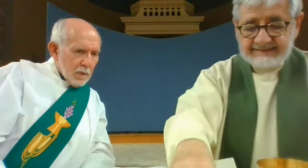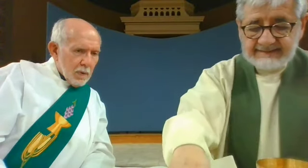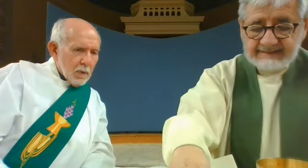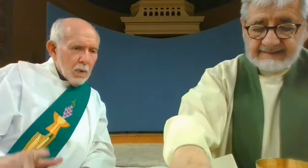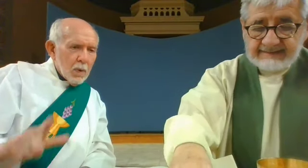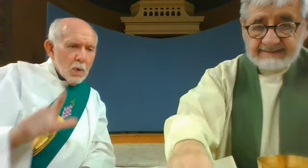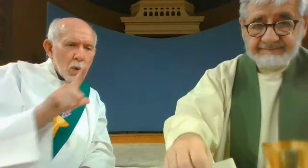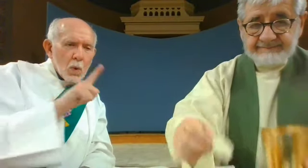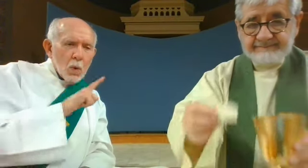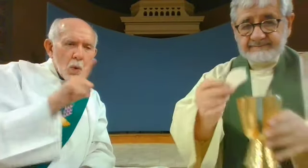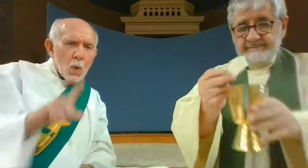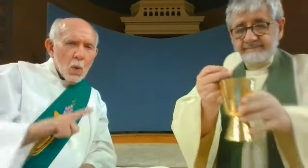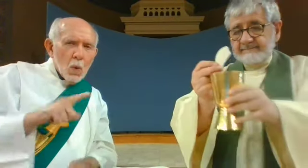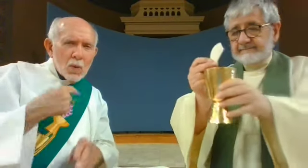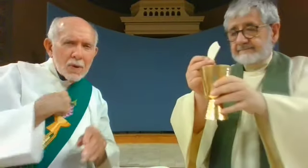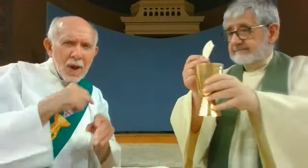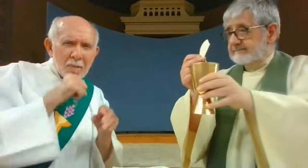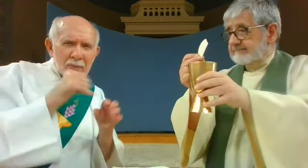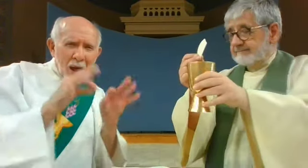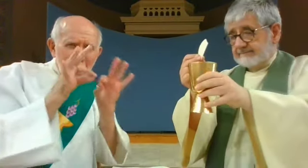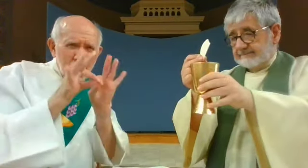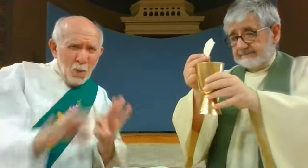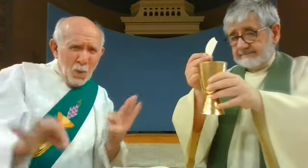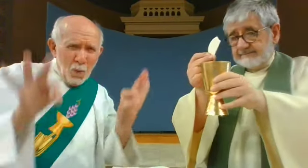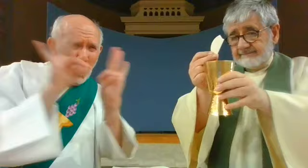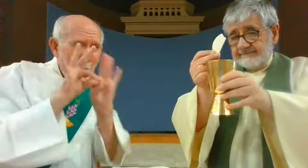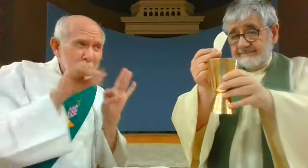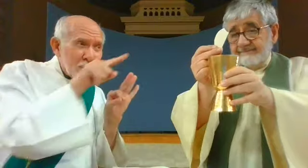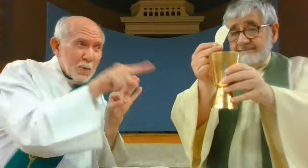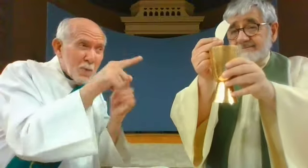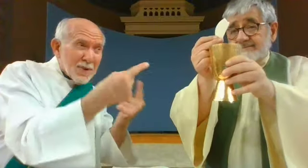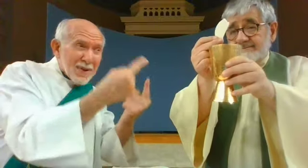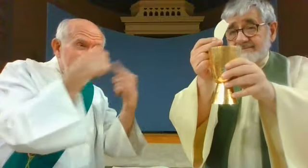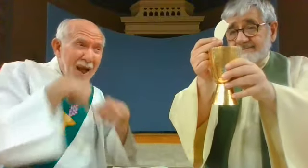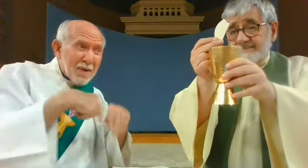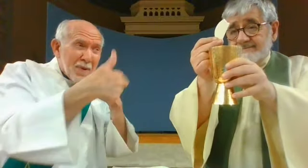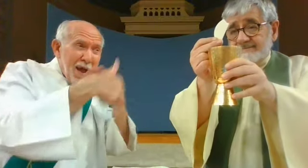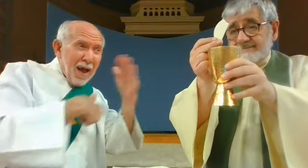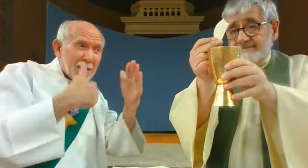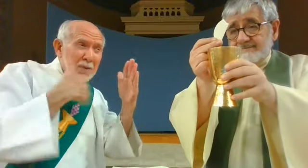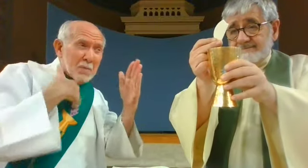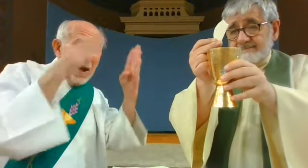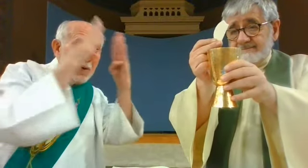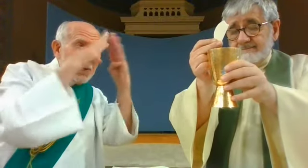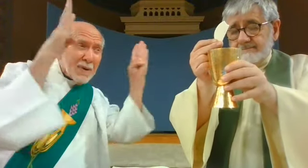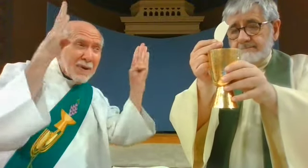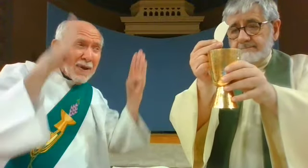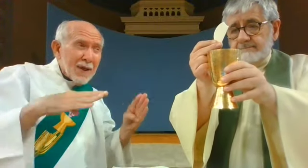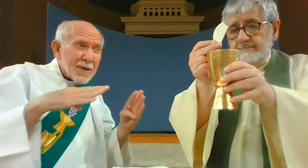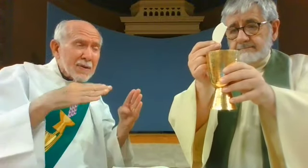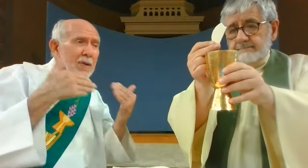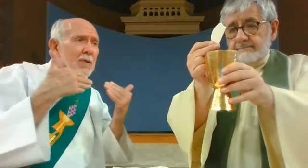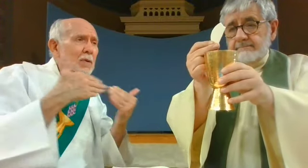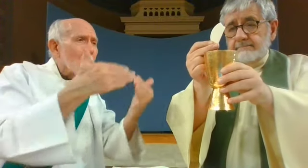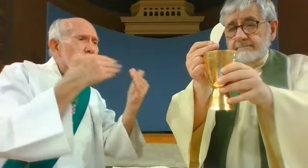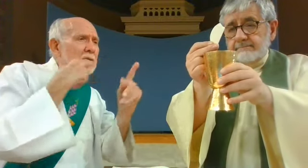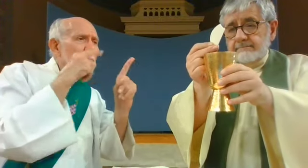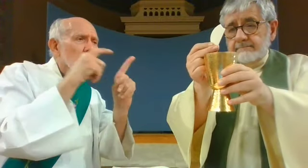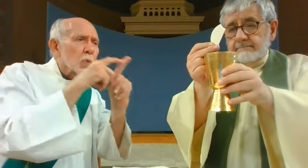Lord, I am not worthy that you should enter under my roof, but only say the word, and my